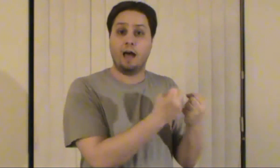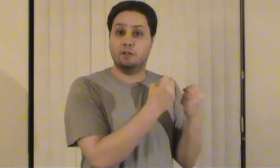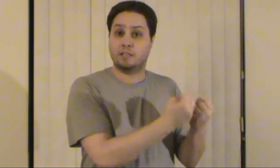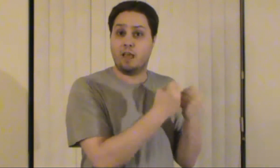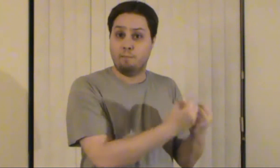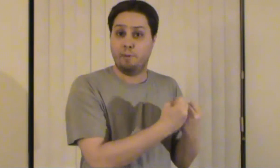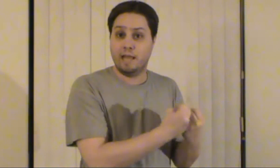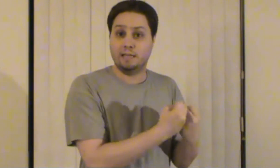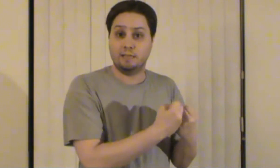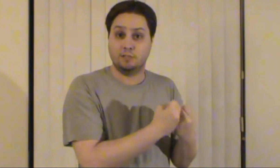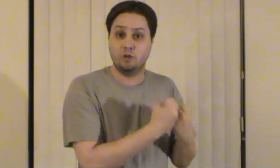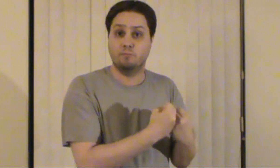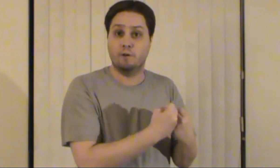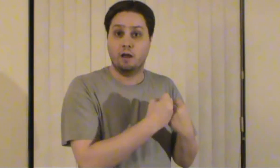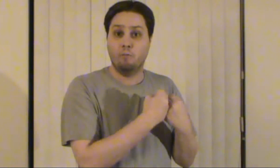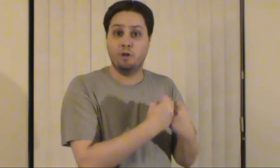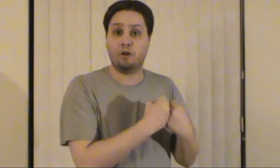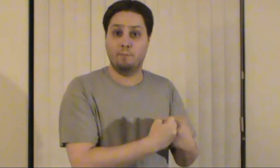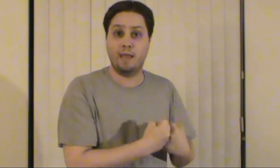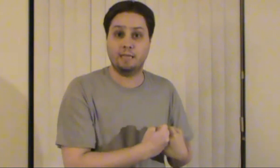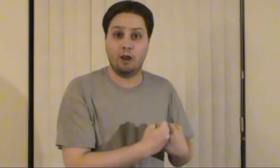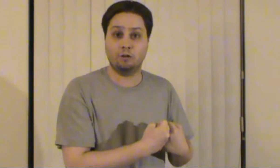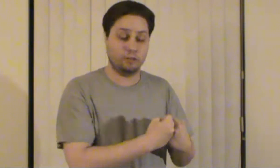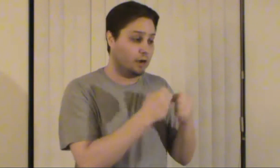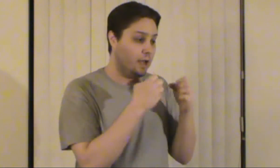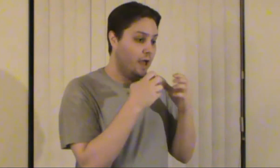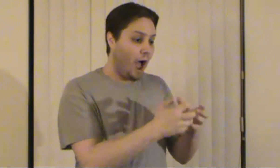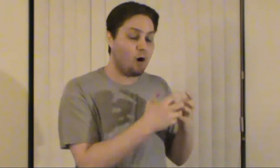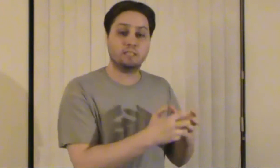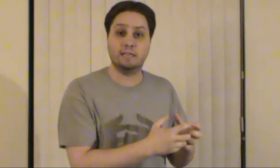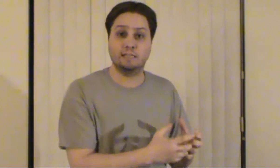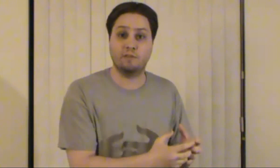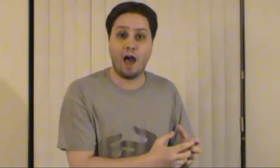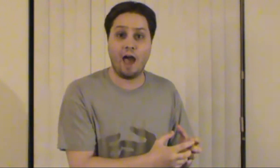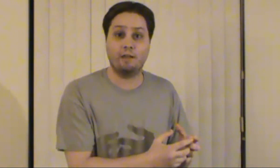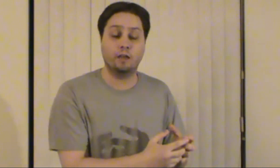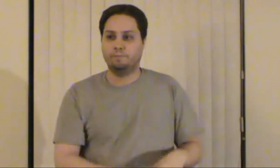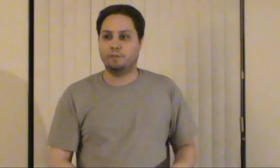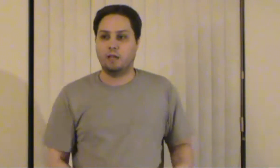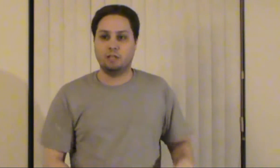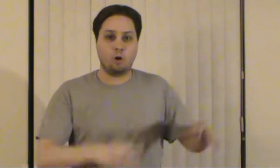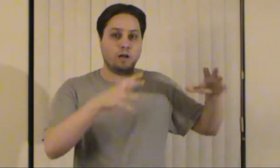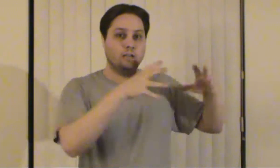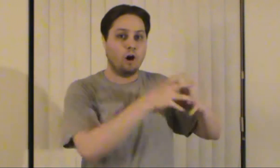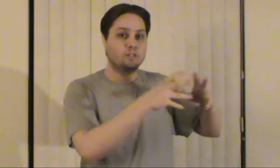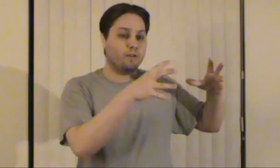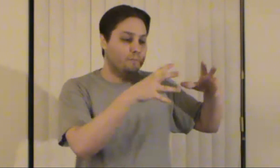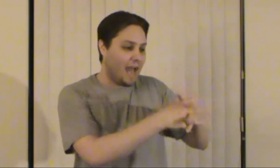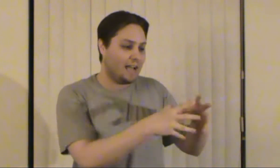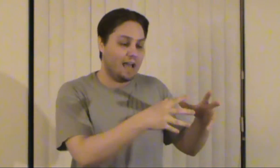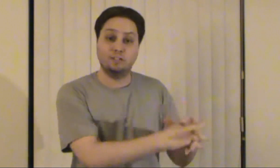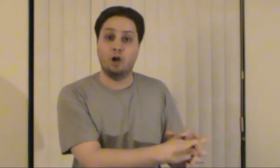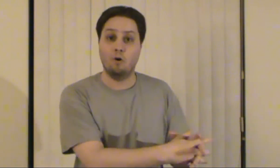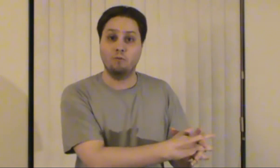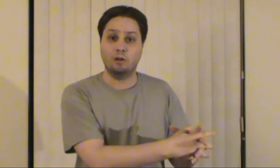god, there's impending doom with our main character. How is he gonna survive? And so it goes from that kind of tone